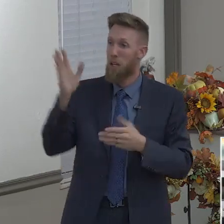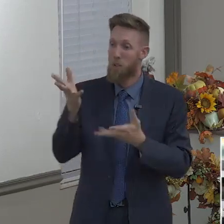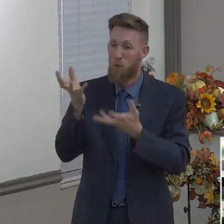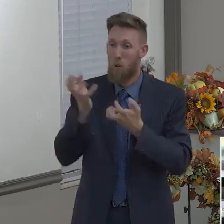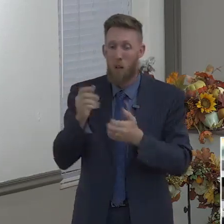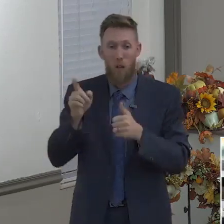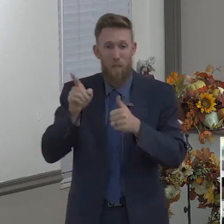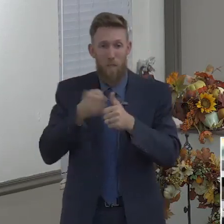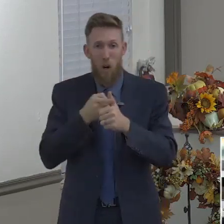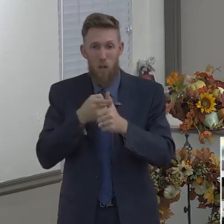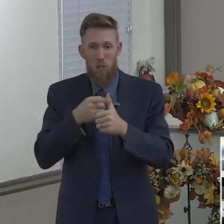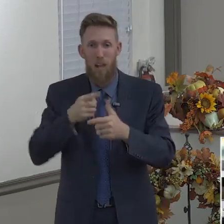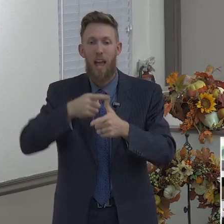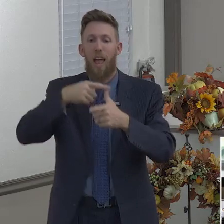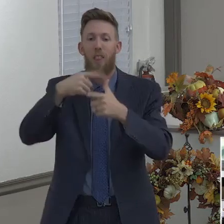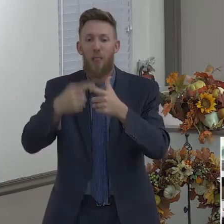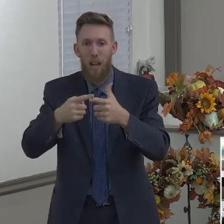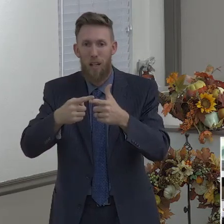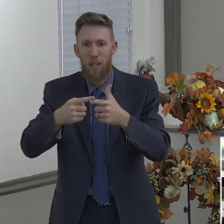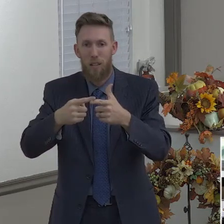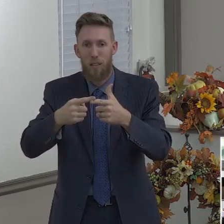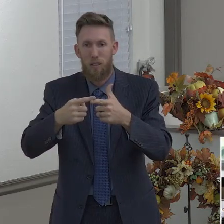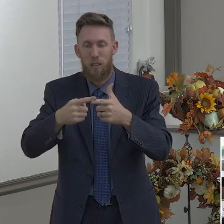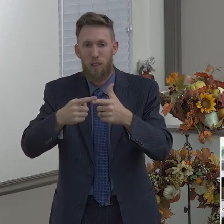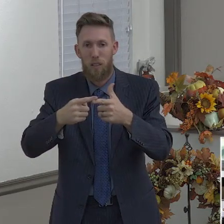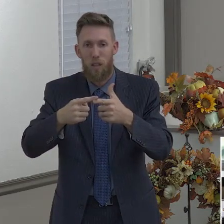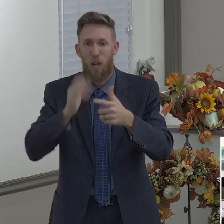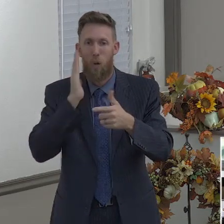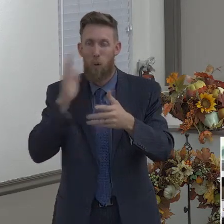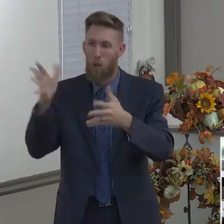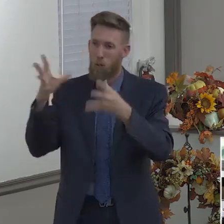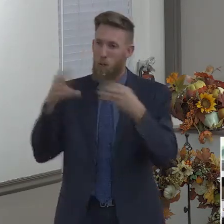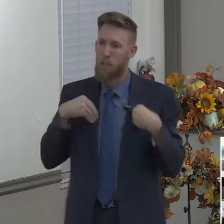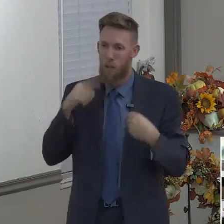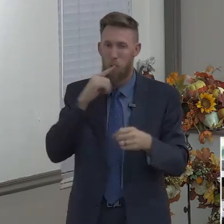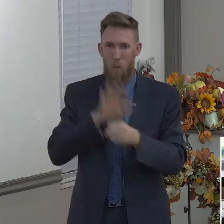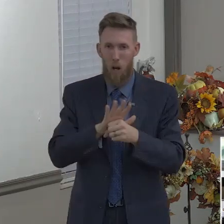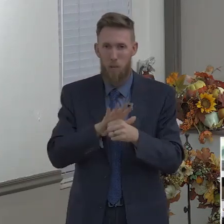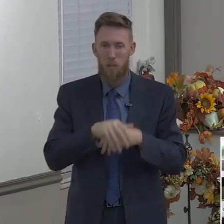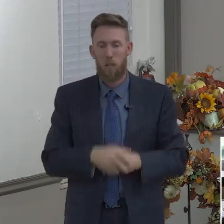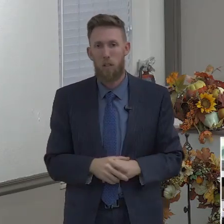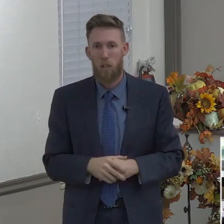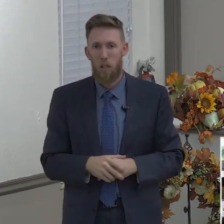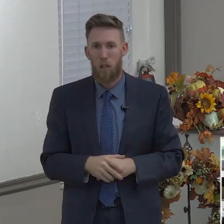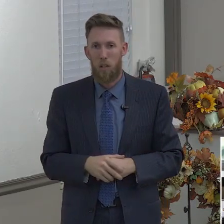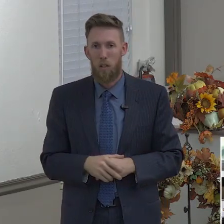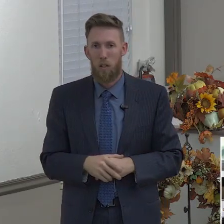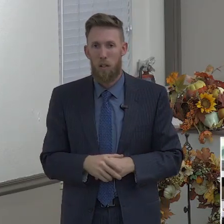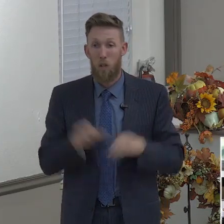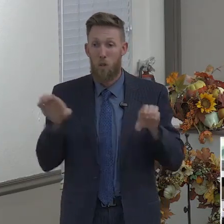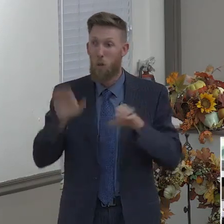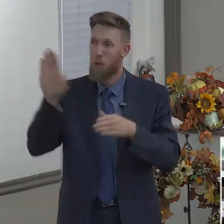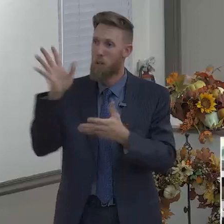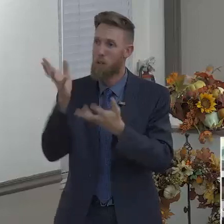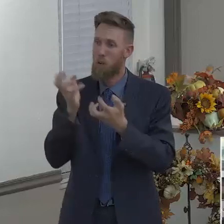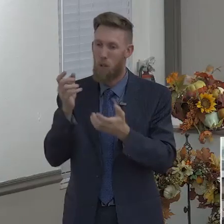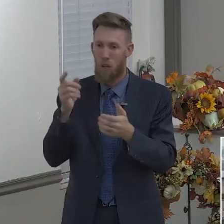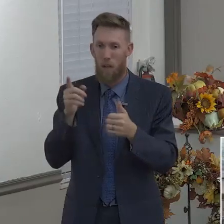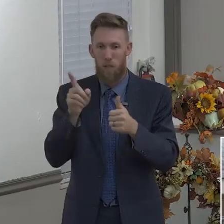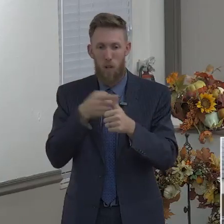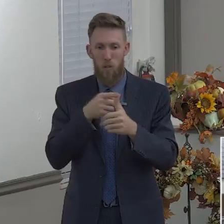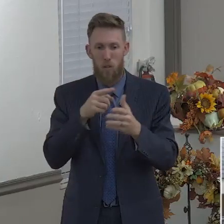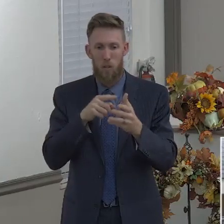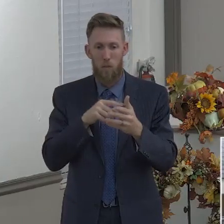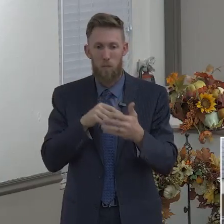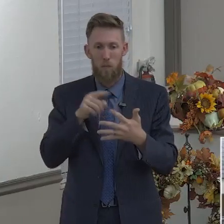promise. So patience. Patience in this list of things, adding to your faith, virtue, to your virtue, knowledge, to your knowledge,